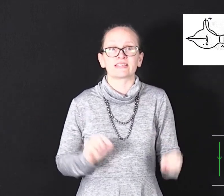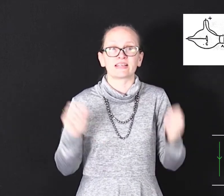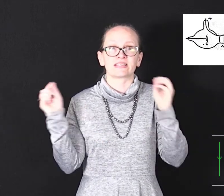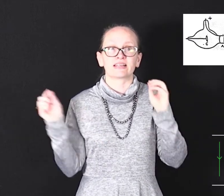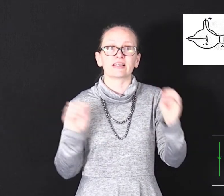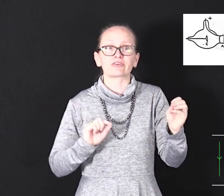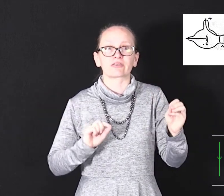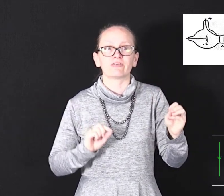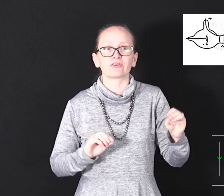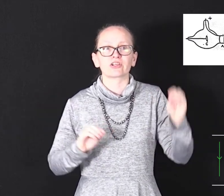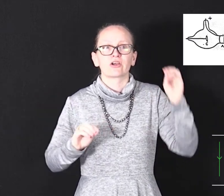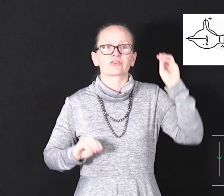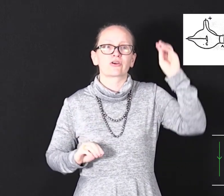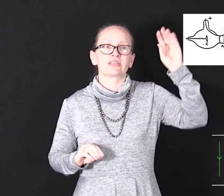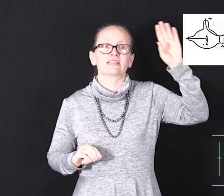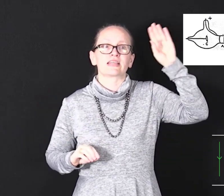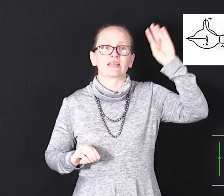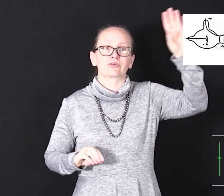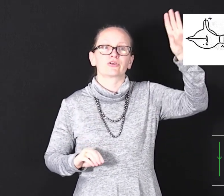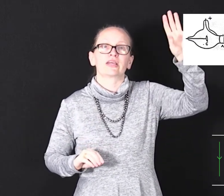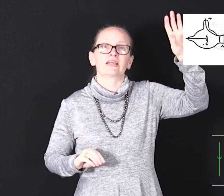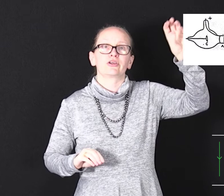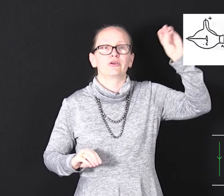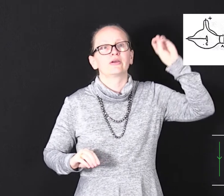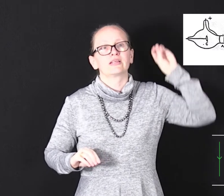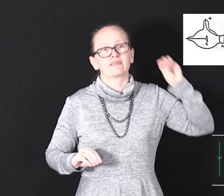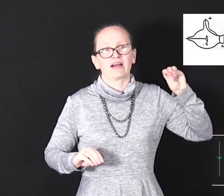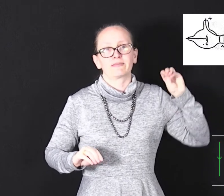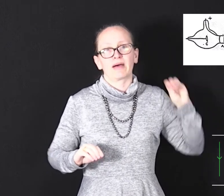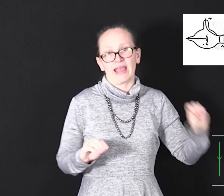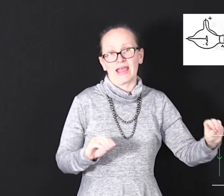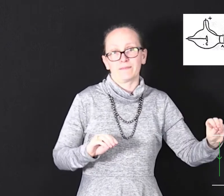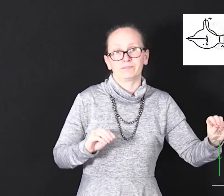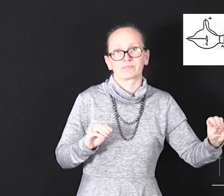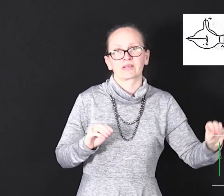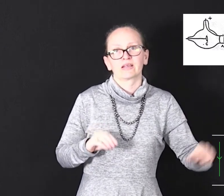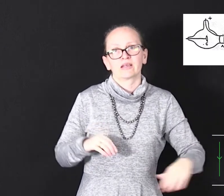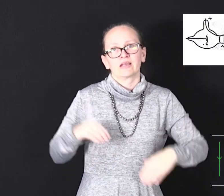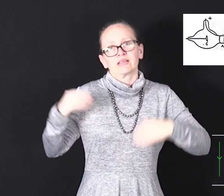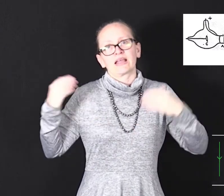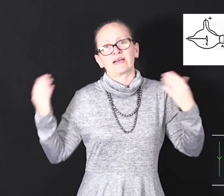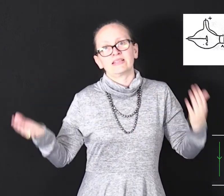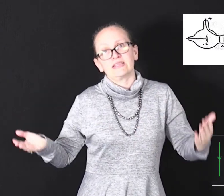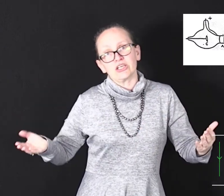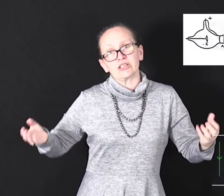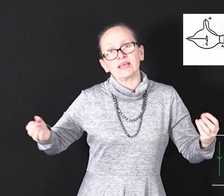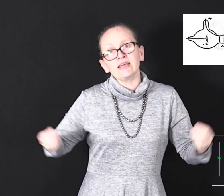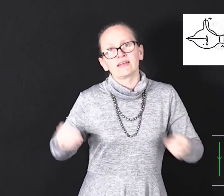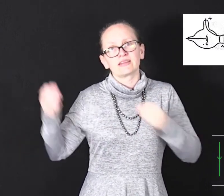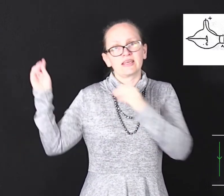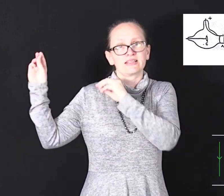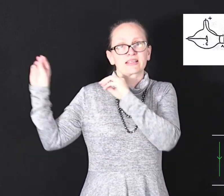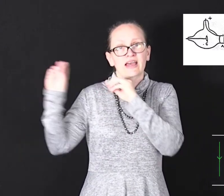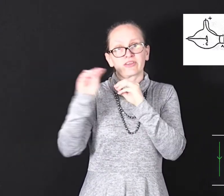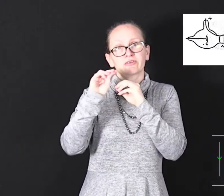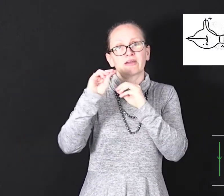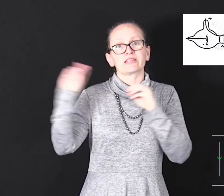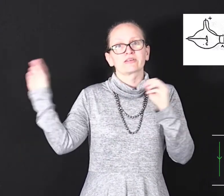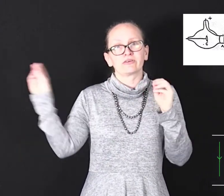is the electric force. So this is equal to Eq divided by m. Now initially these cathode rays or